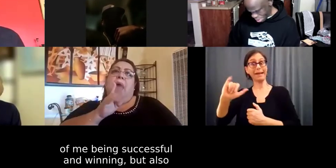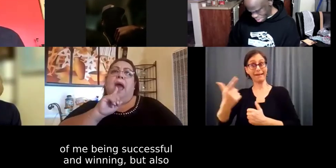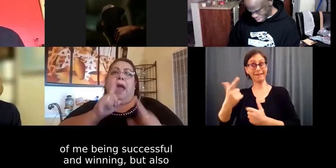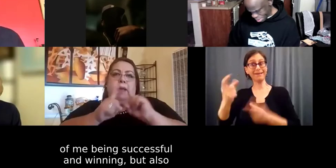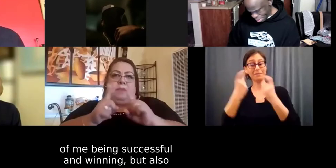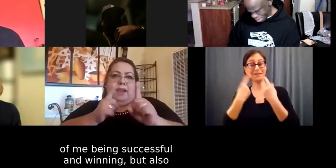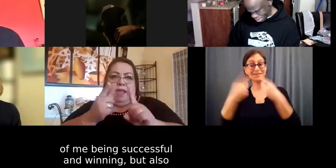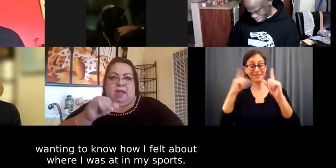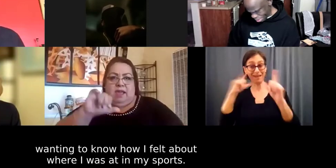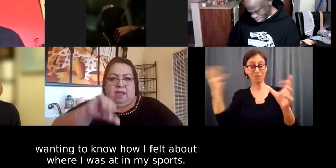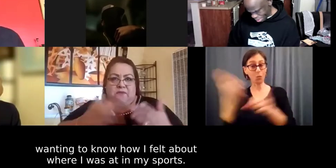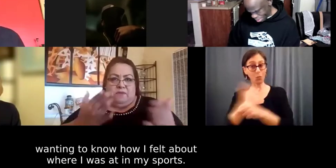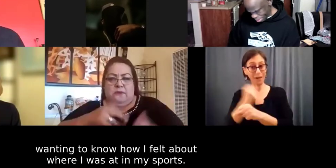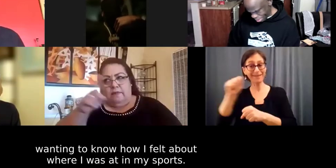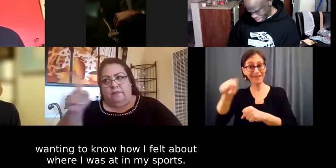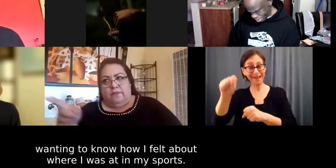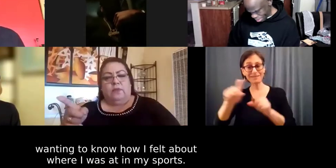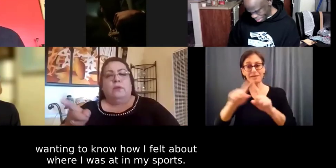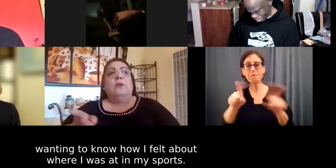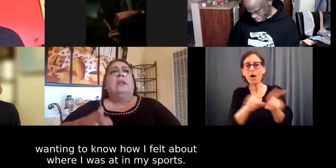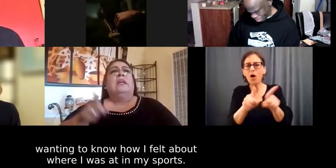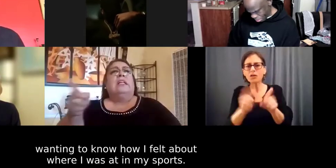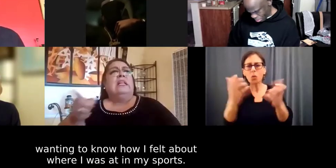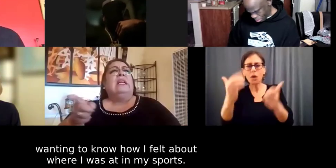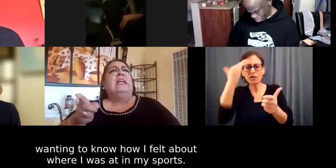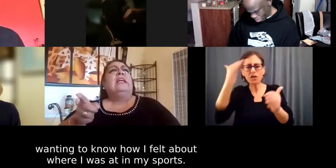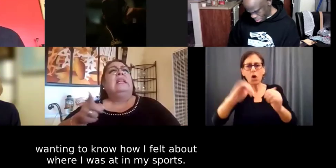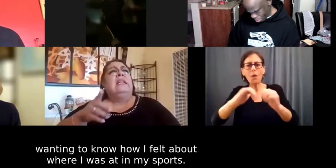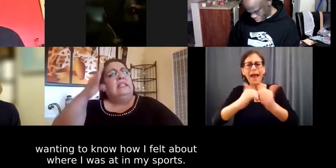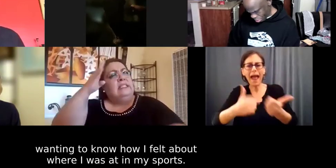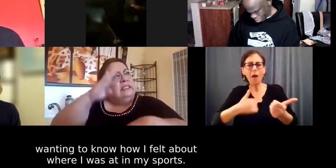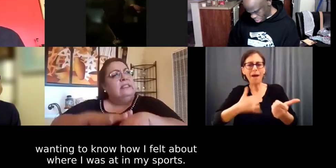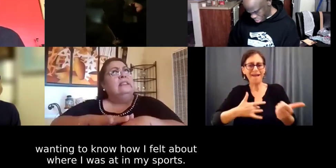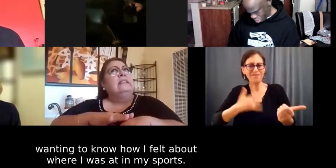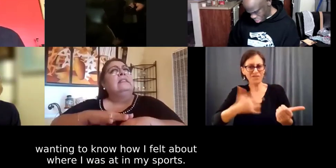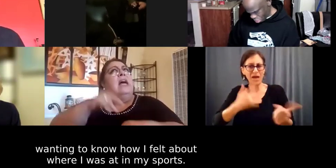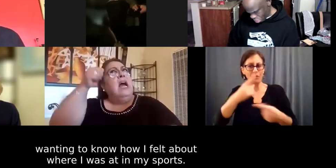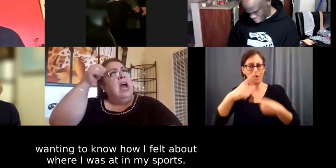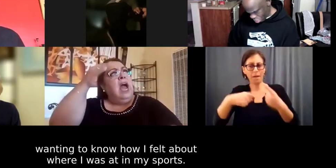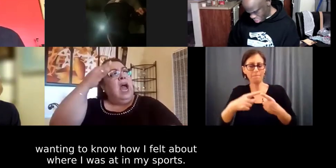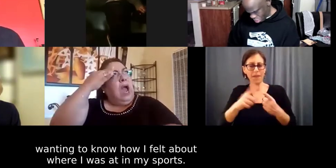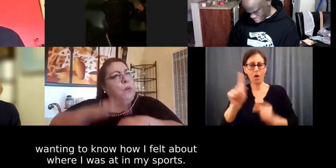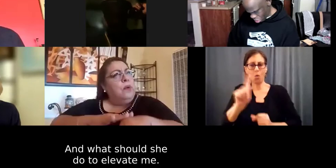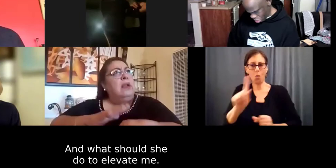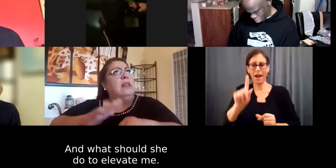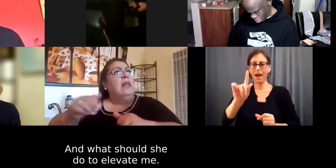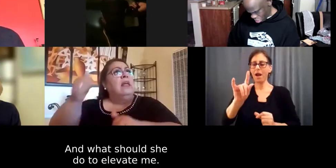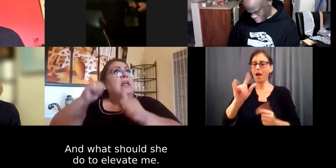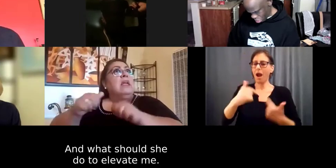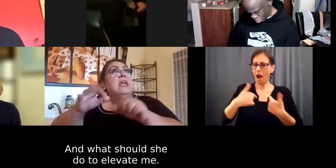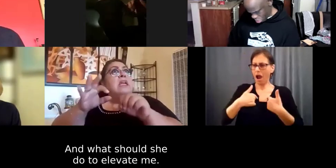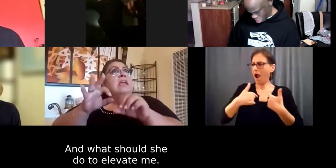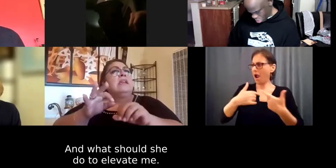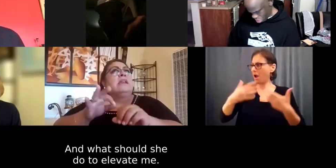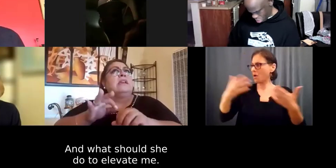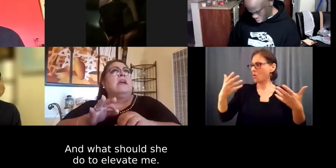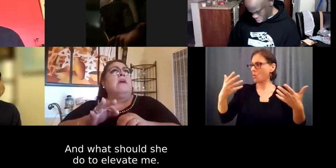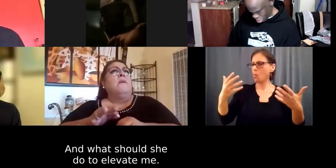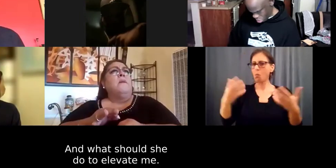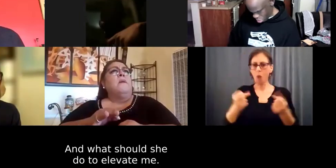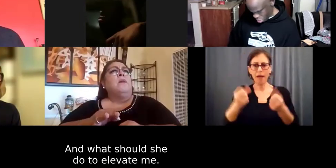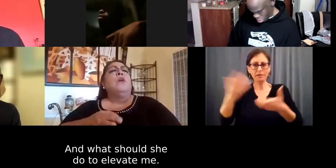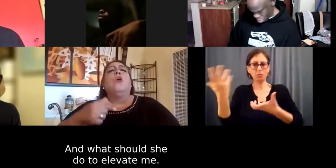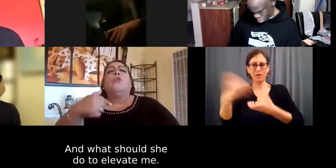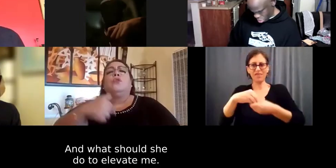winning, but also wanting to know how I felt about where I was at in my sport and, and what